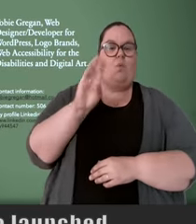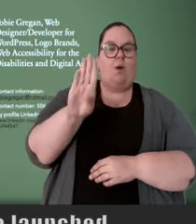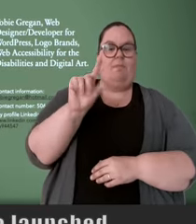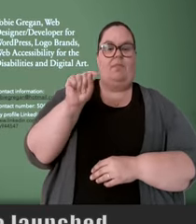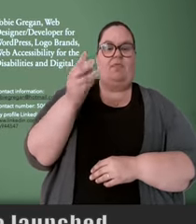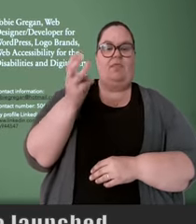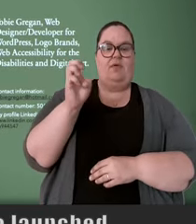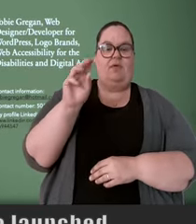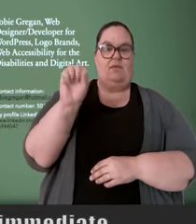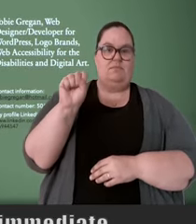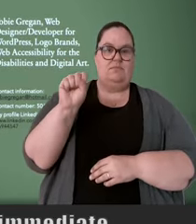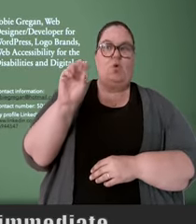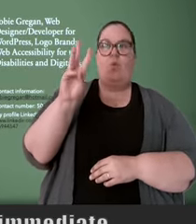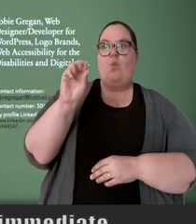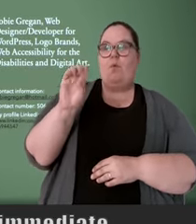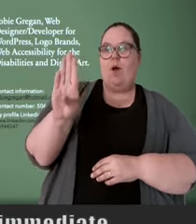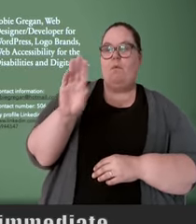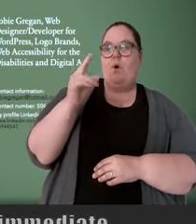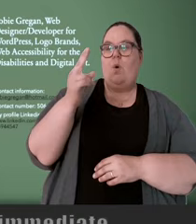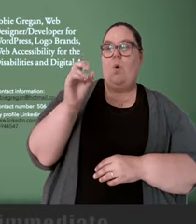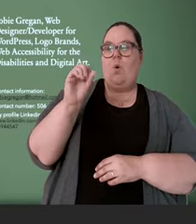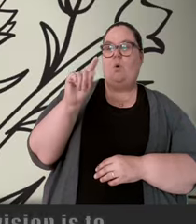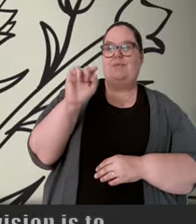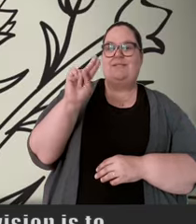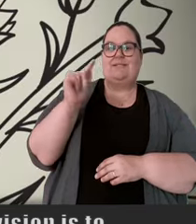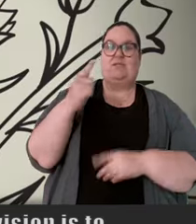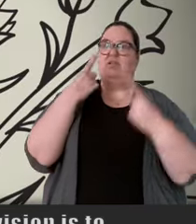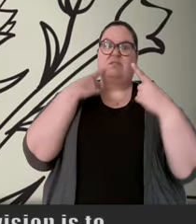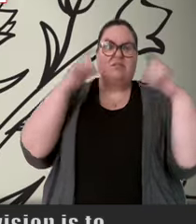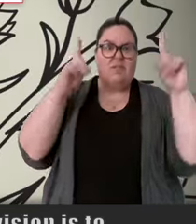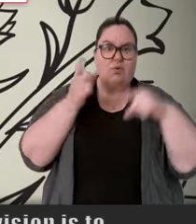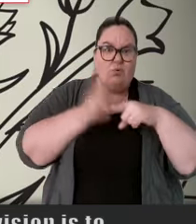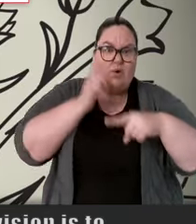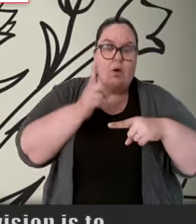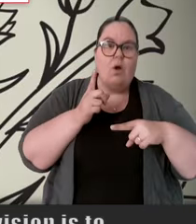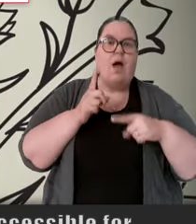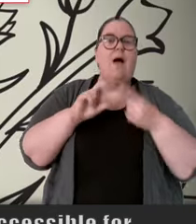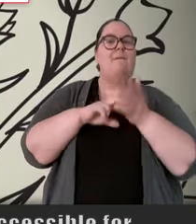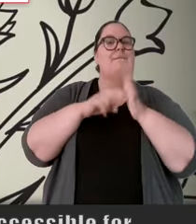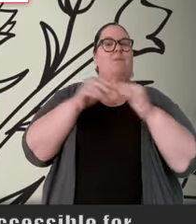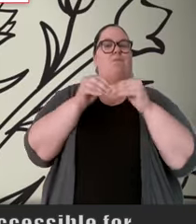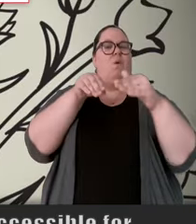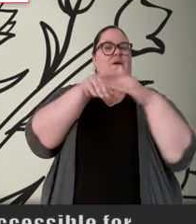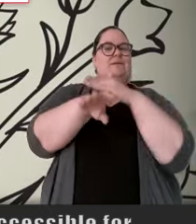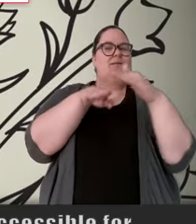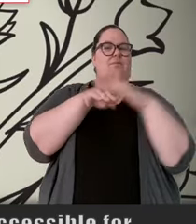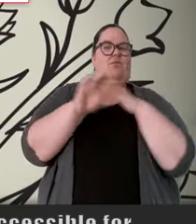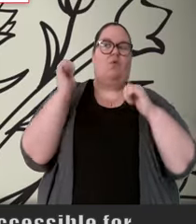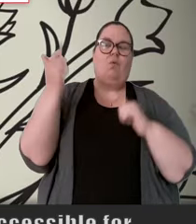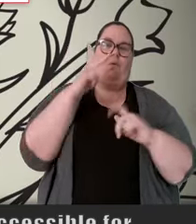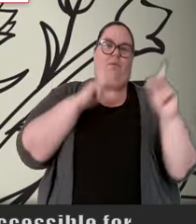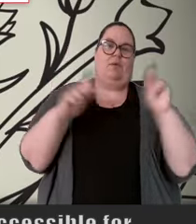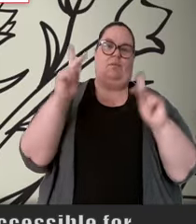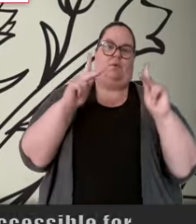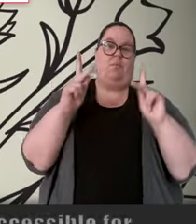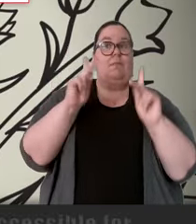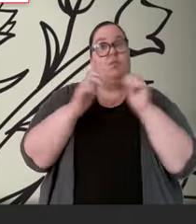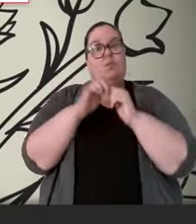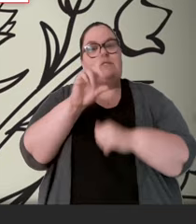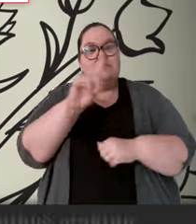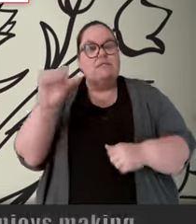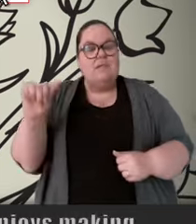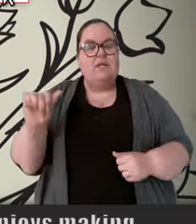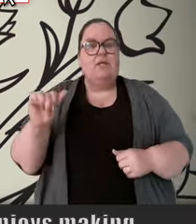WebThemes Web Hosting with immediate success. Her vision is to make her website more accessible for persons with disabilities.